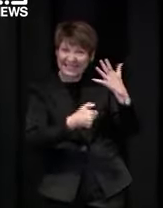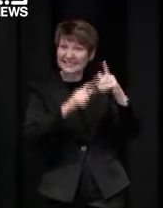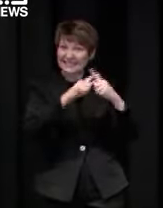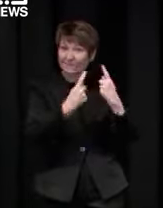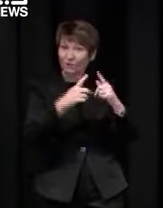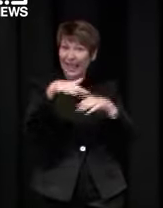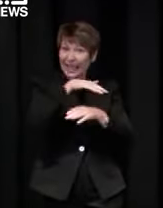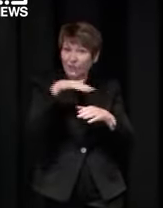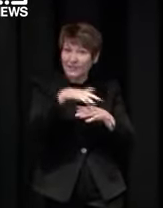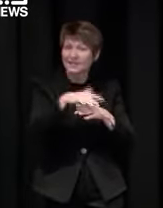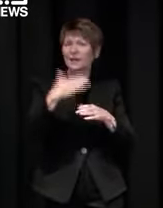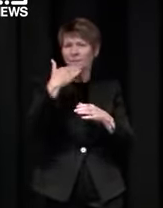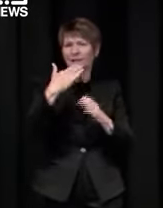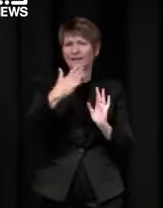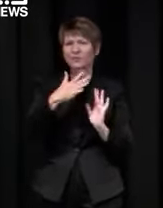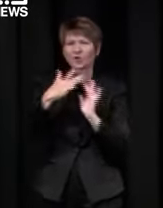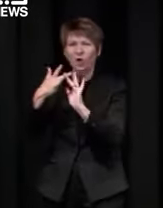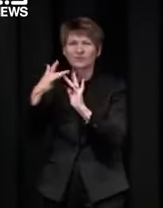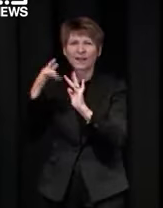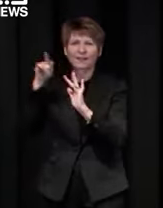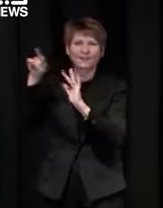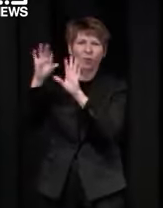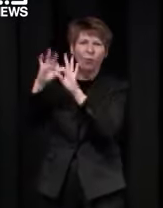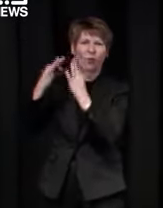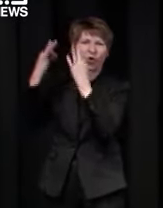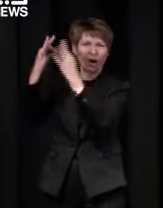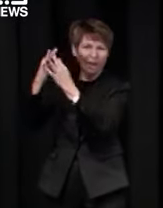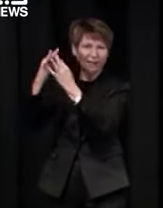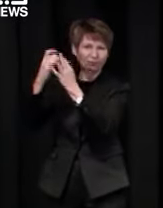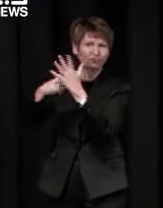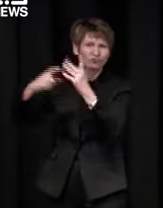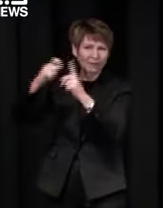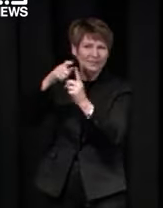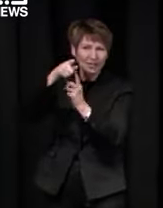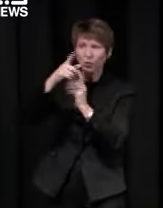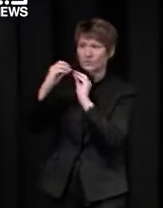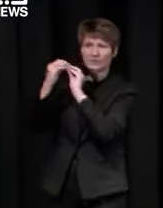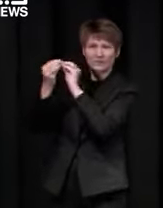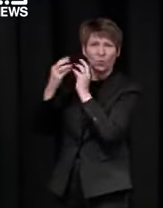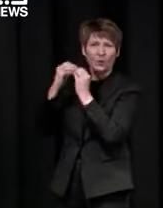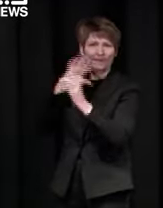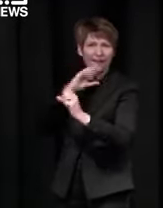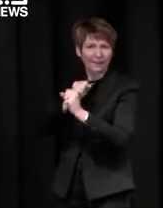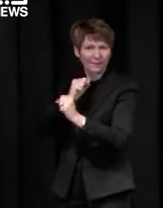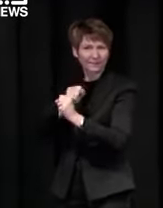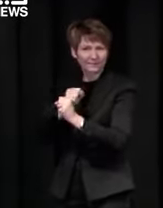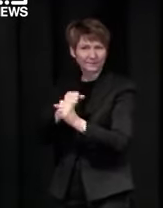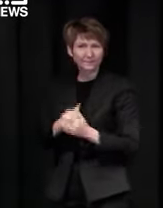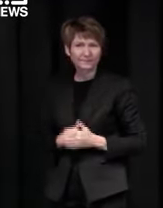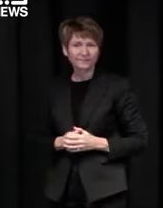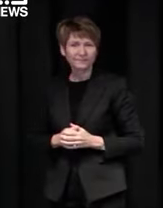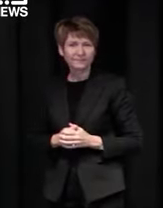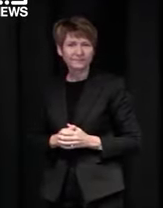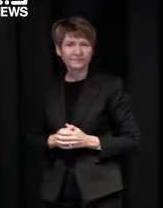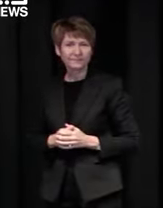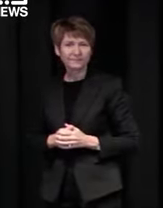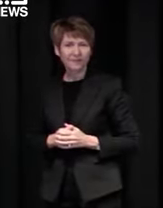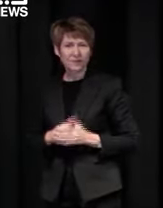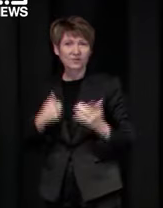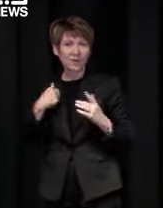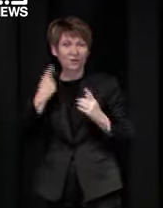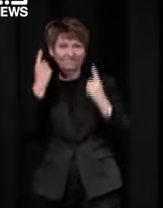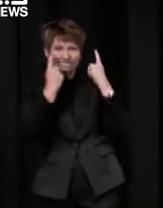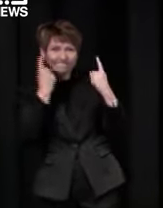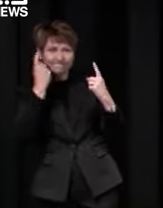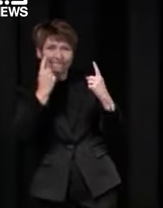also make the point that's it's set out in the media release that once we get past 70 we'll be looking at a range of other settings and other